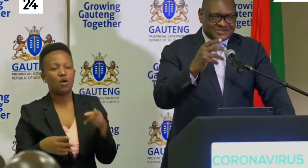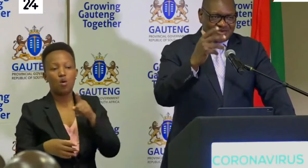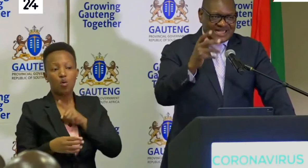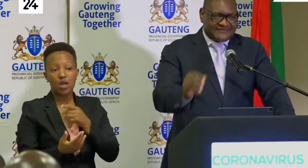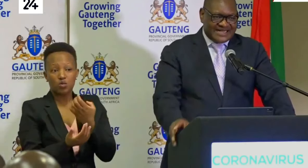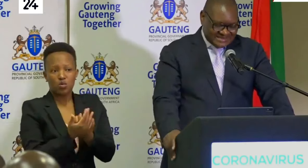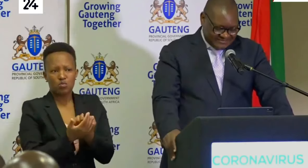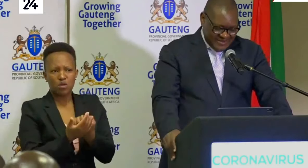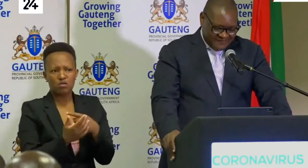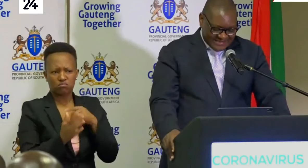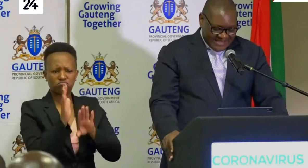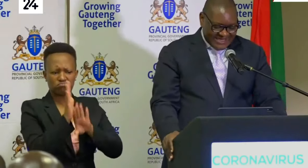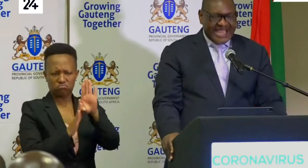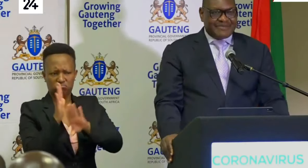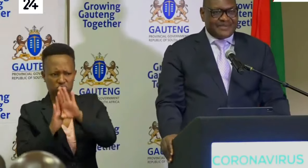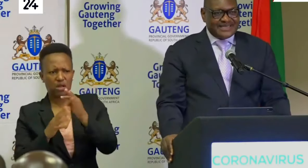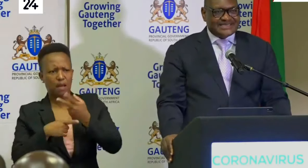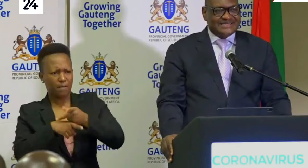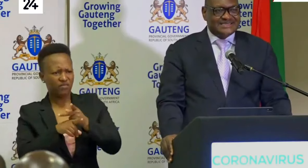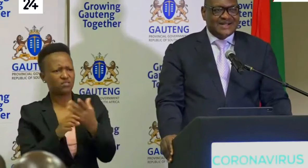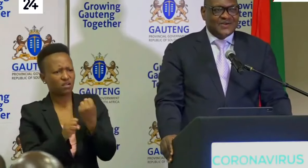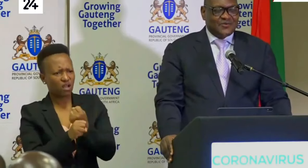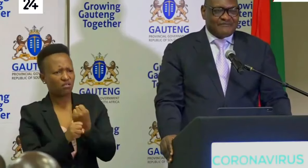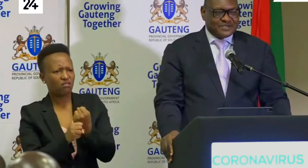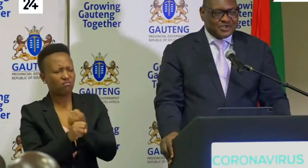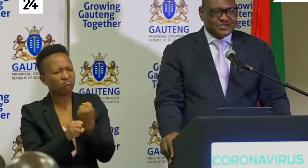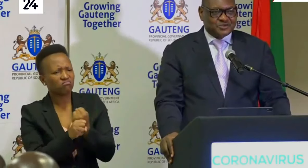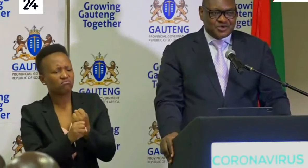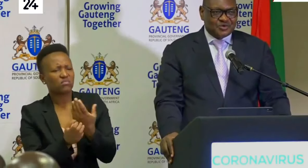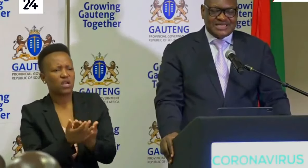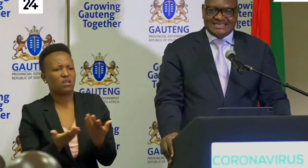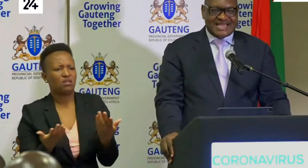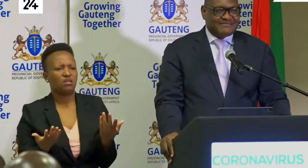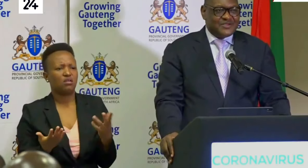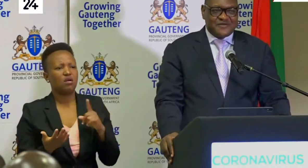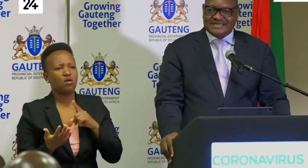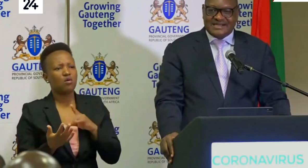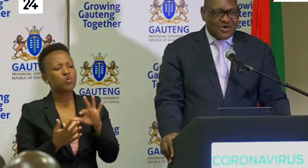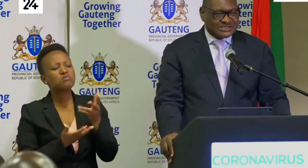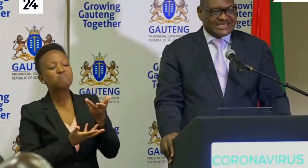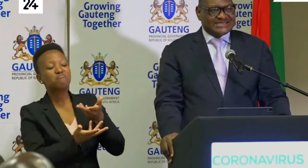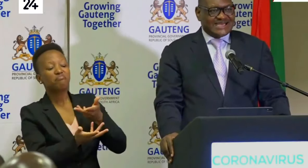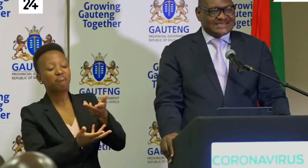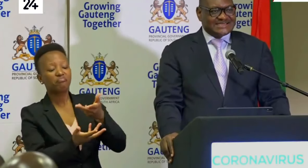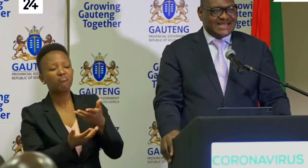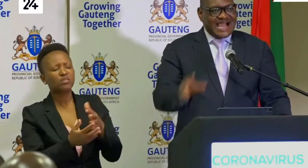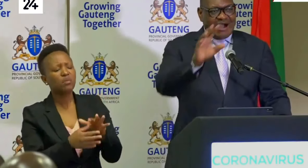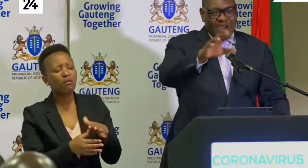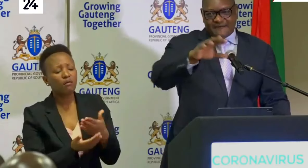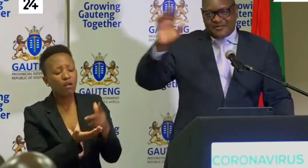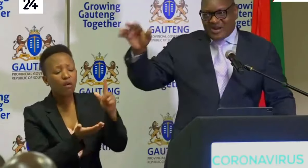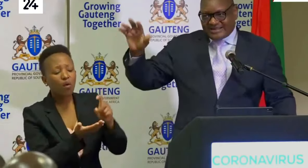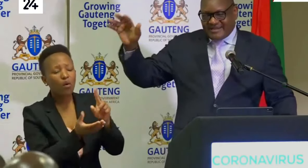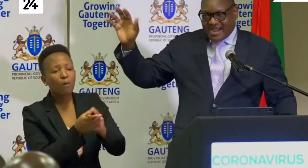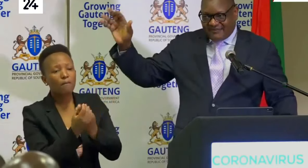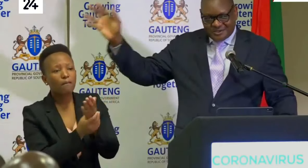that has got advanced manufacturing capabilities. We have been talking to those that can manufacture more sanitizers away